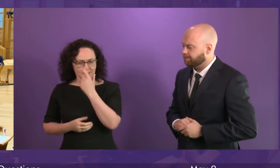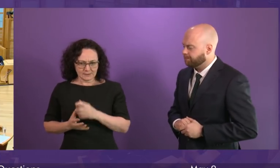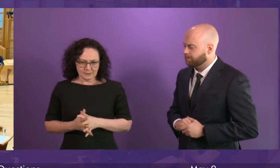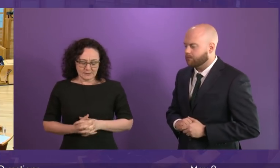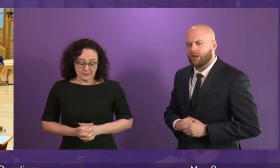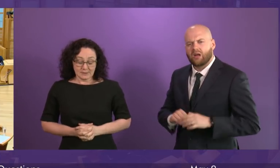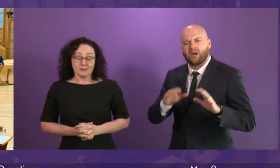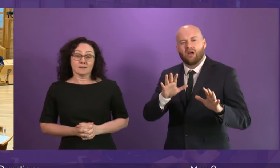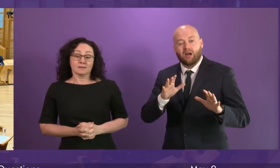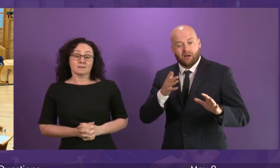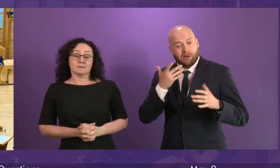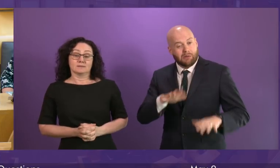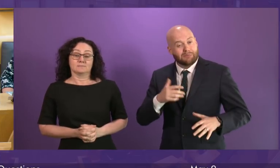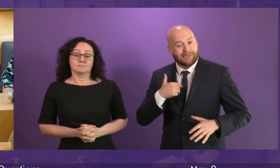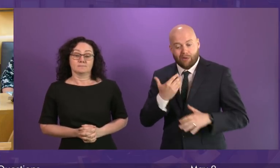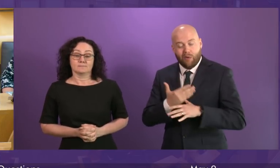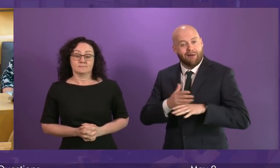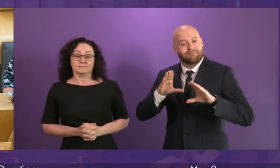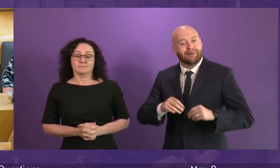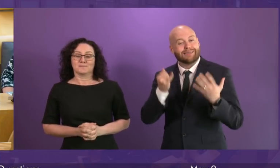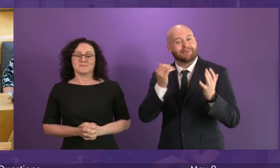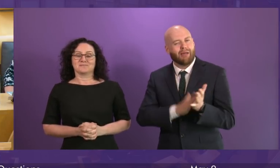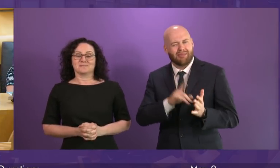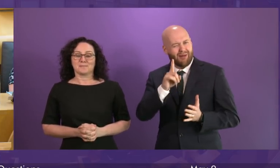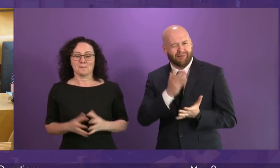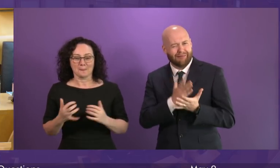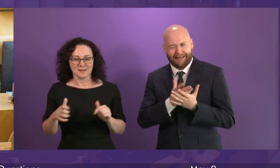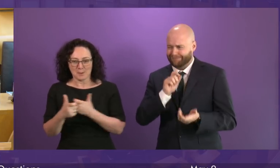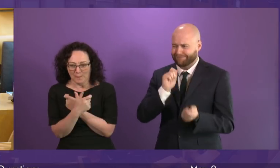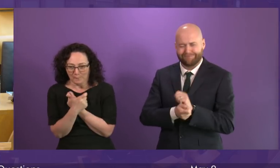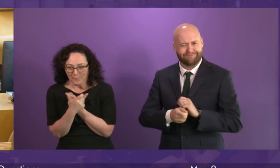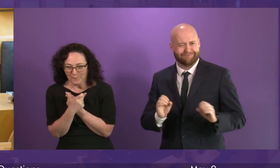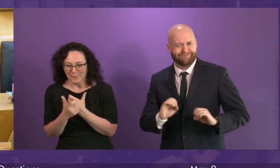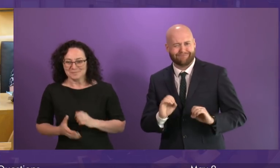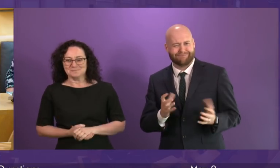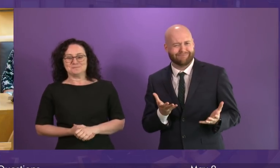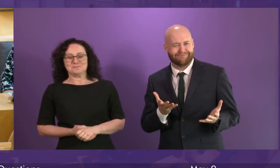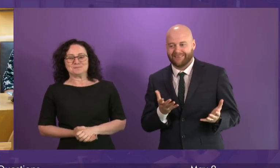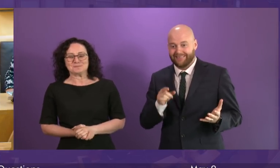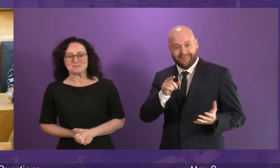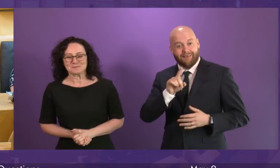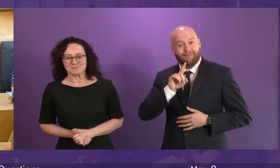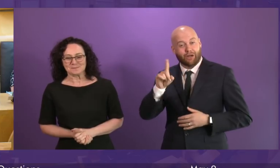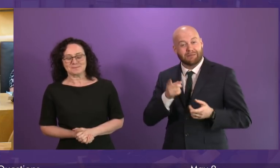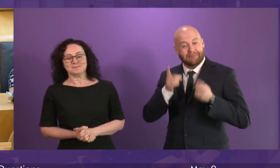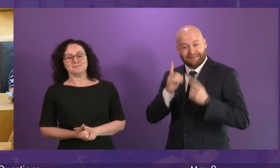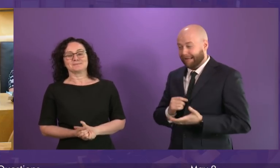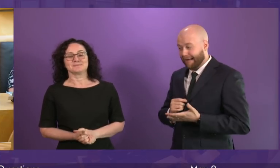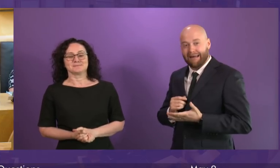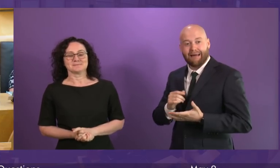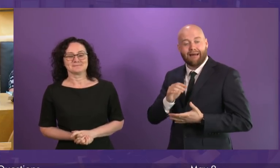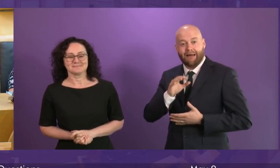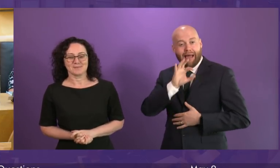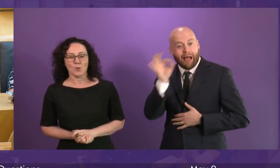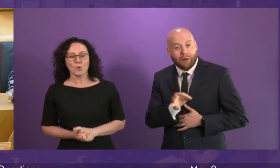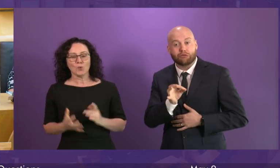I might have been away for six months but the format hasn't changed because the first minister is once again answering a different question